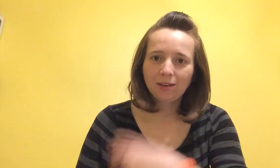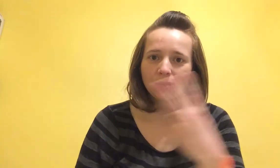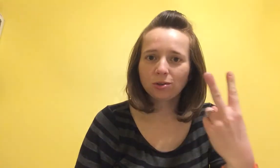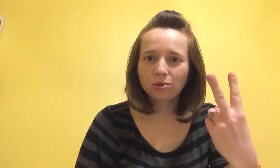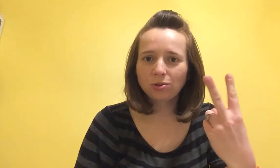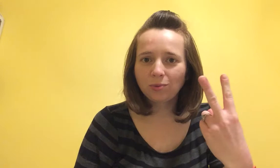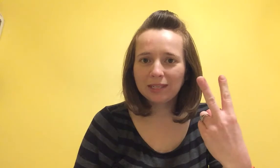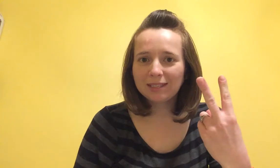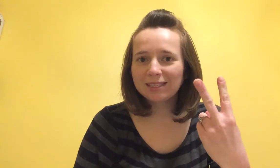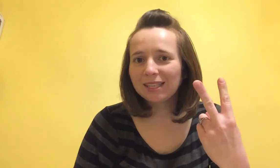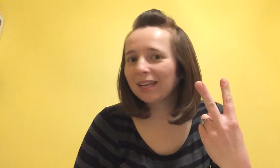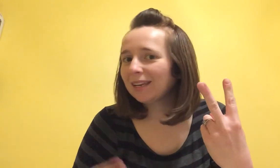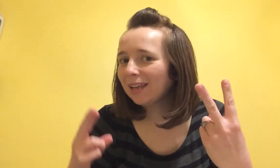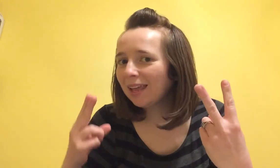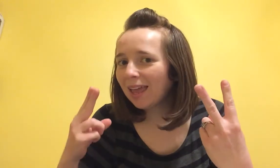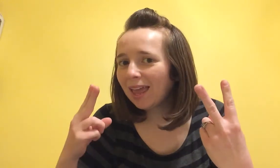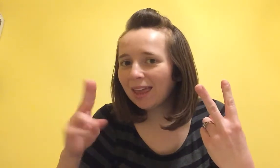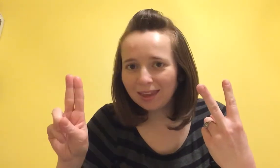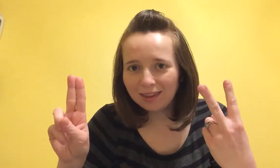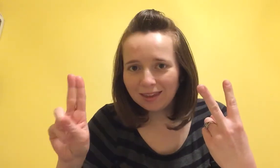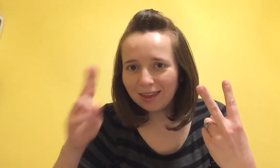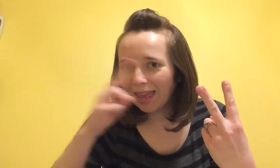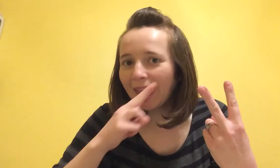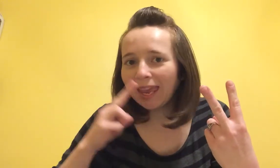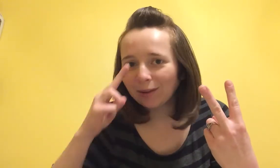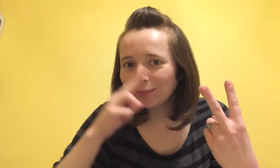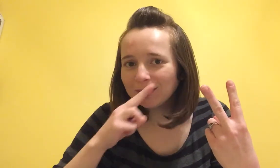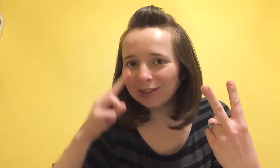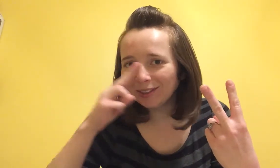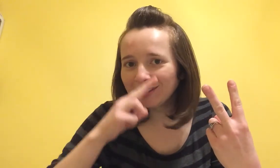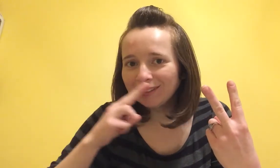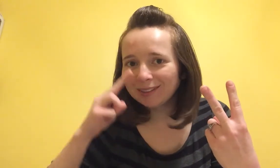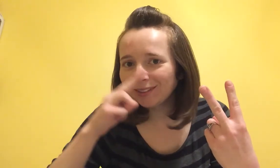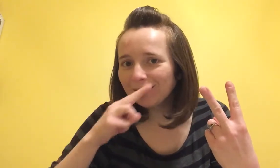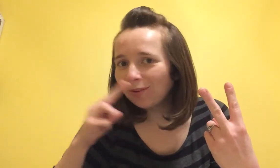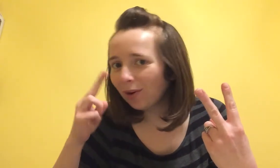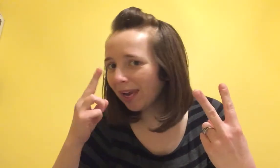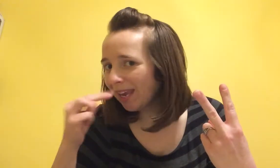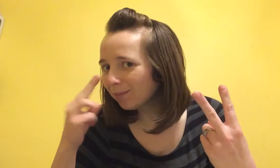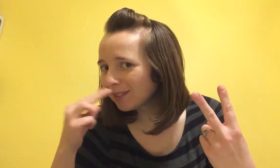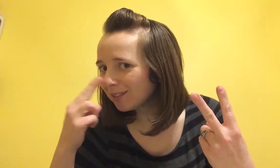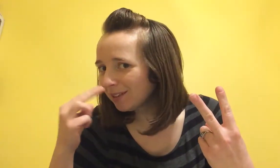Two ways to sign hamster. Hamster.